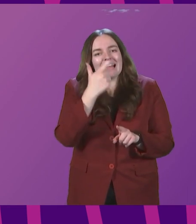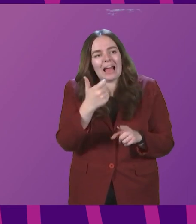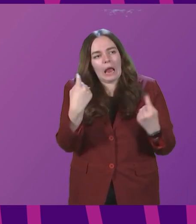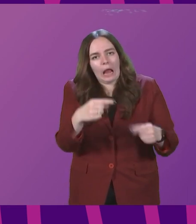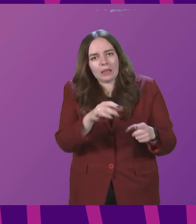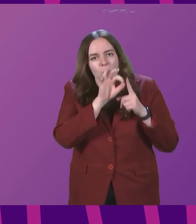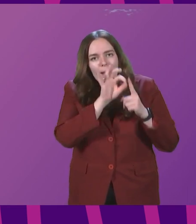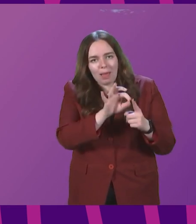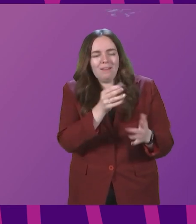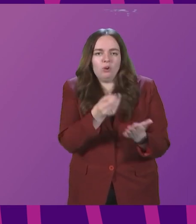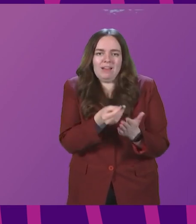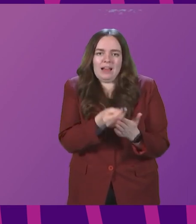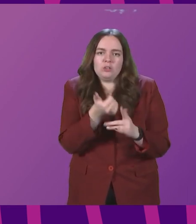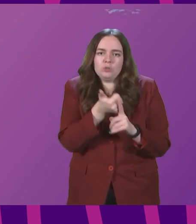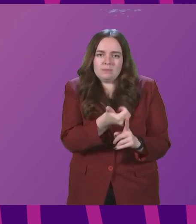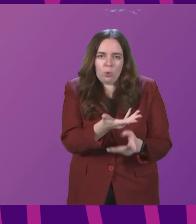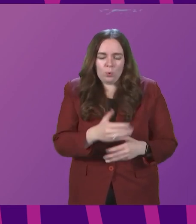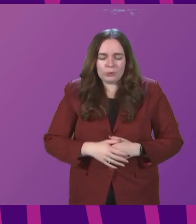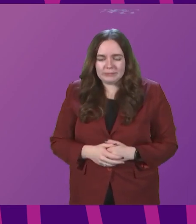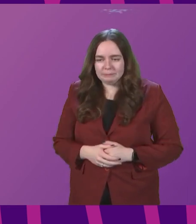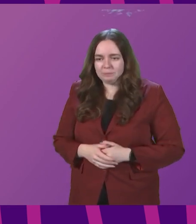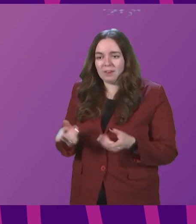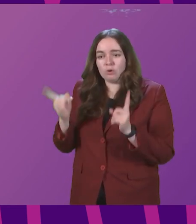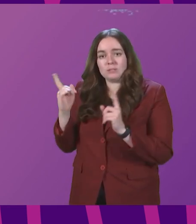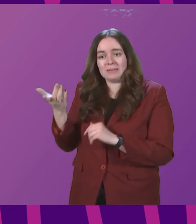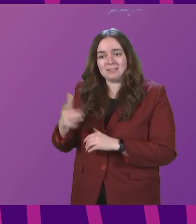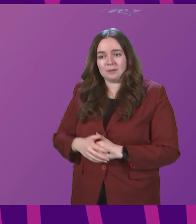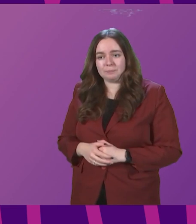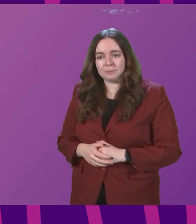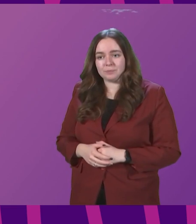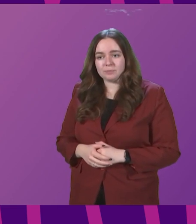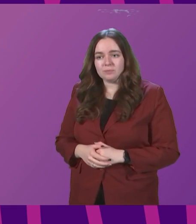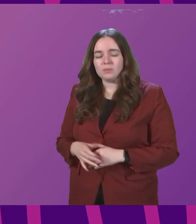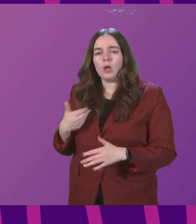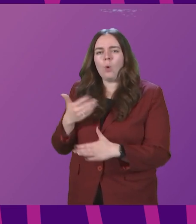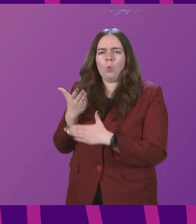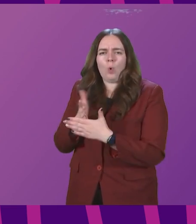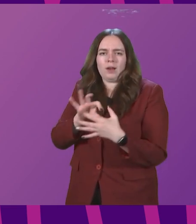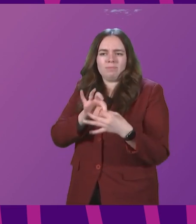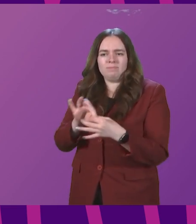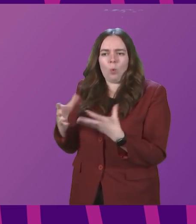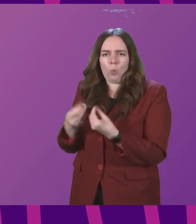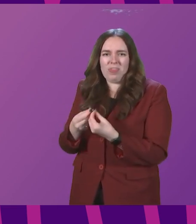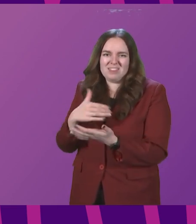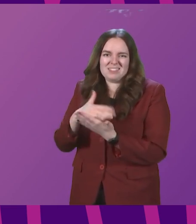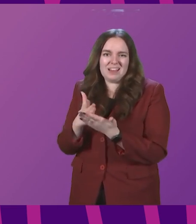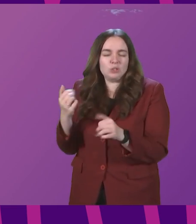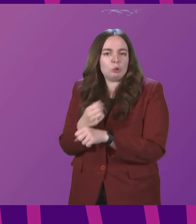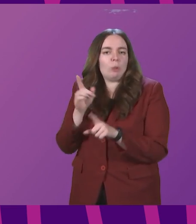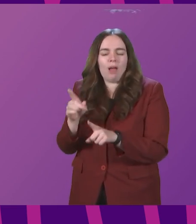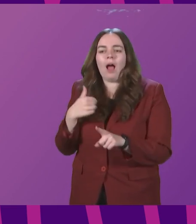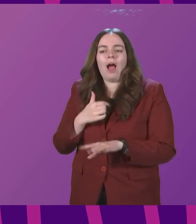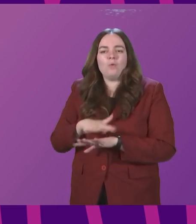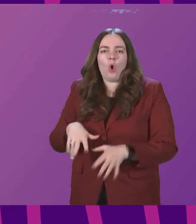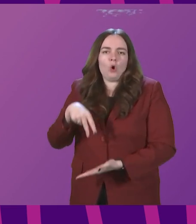for financial support? First Minister. We are working very closely with the sector to do exactly that. I am not going to